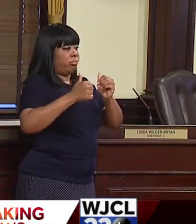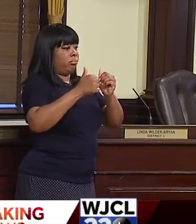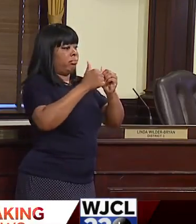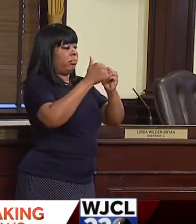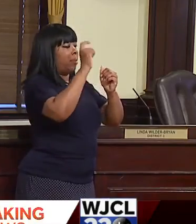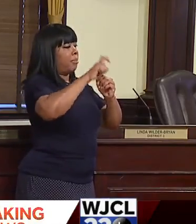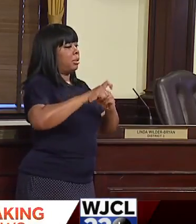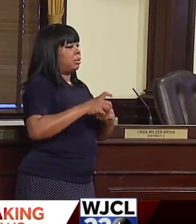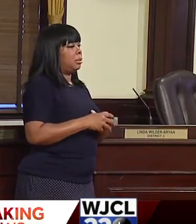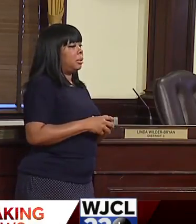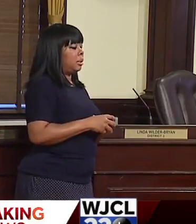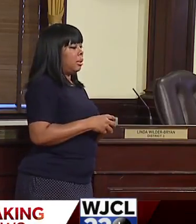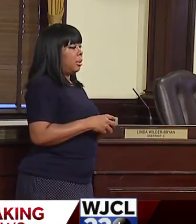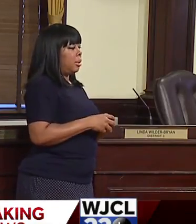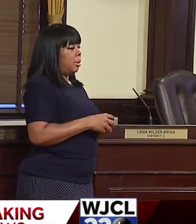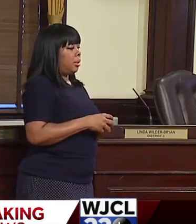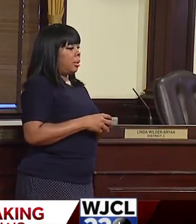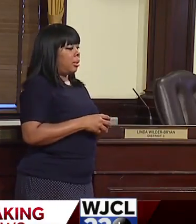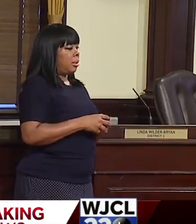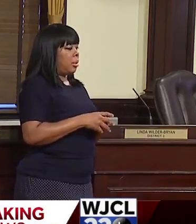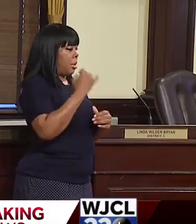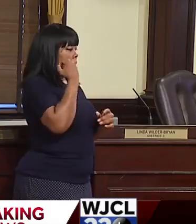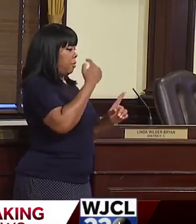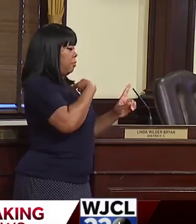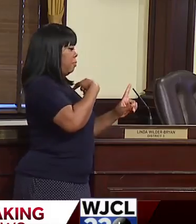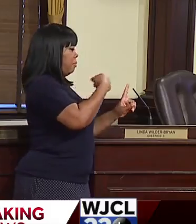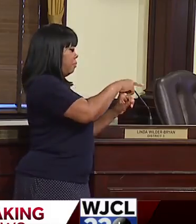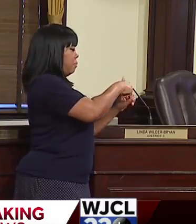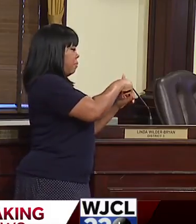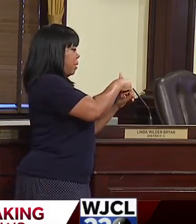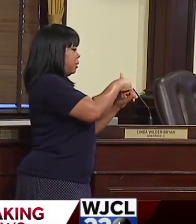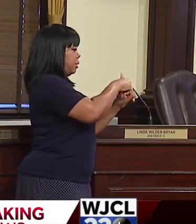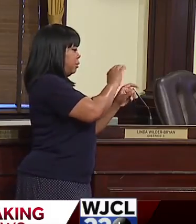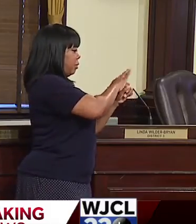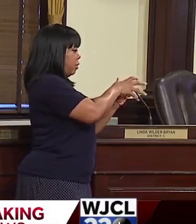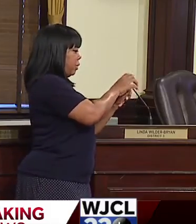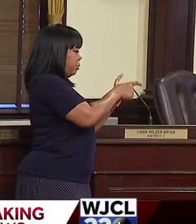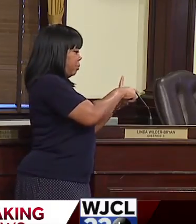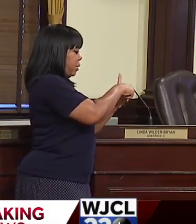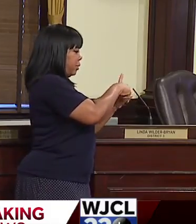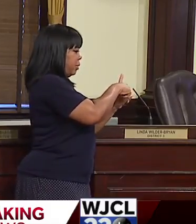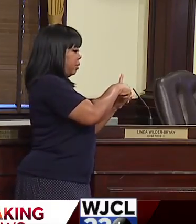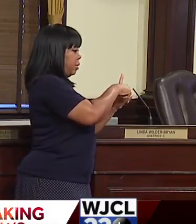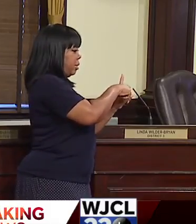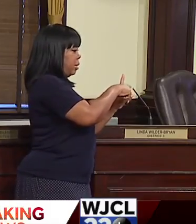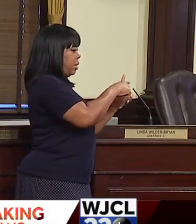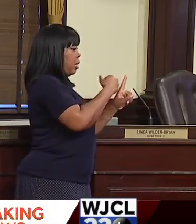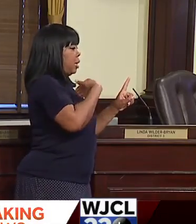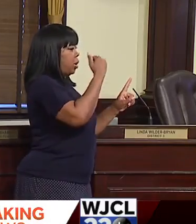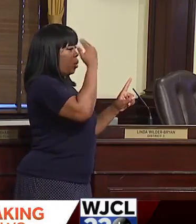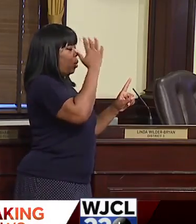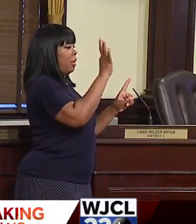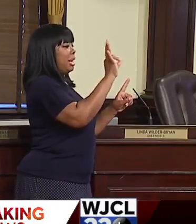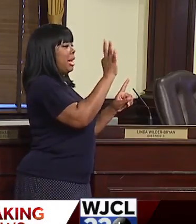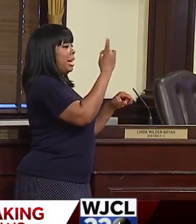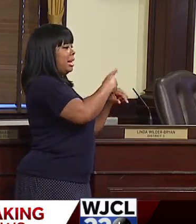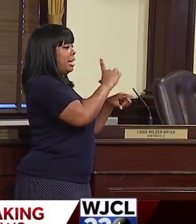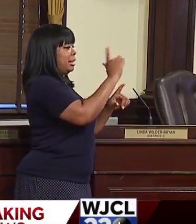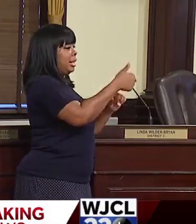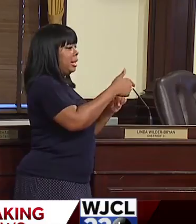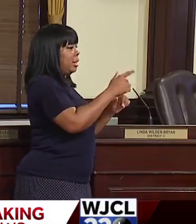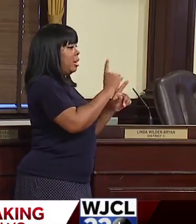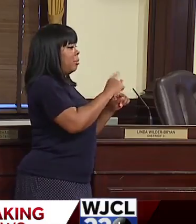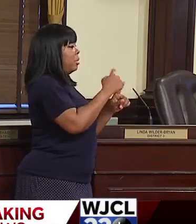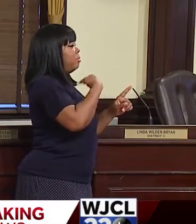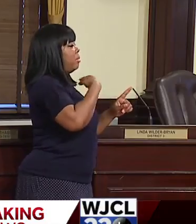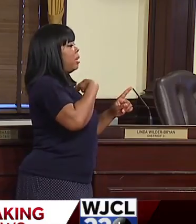Um, because if I am, if I'm positive and I don't know till nine days later, but I've